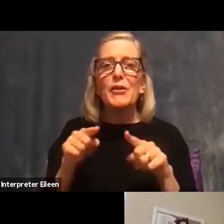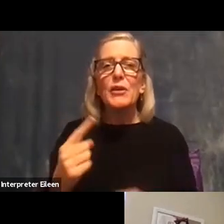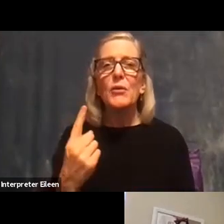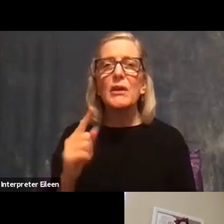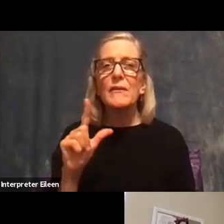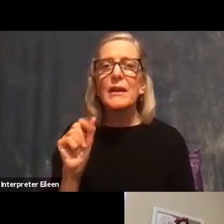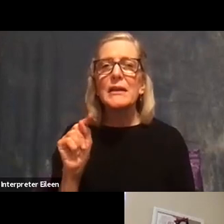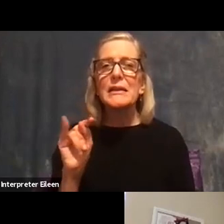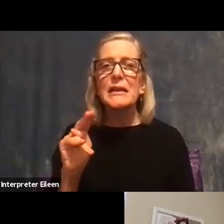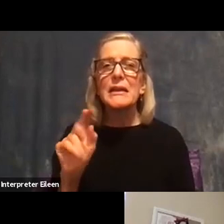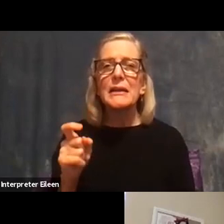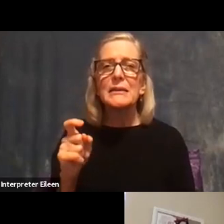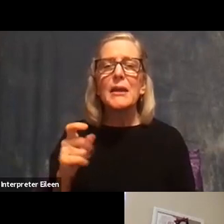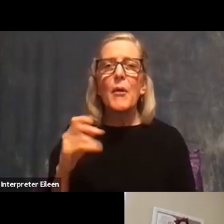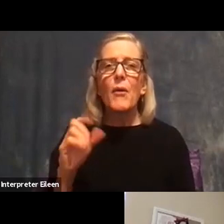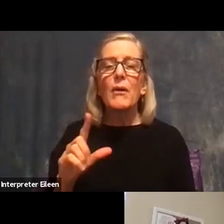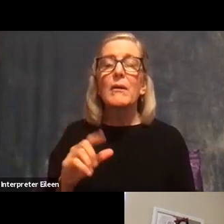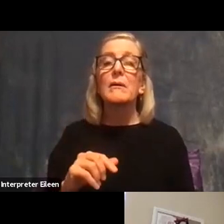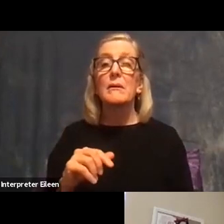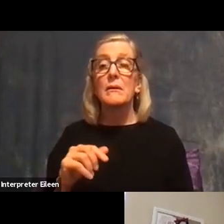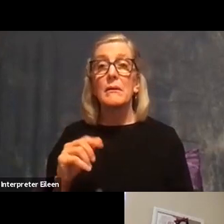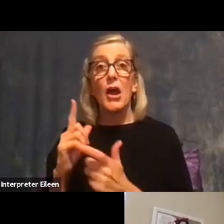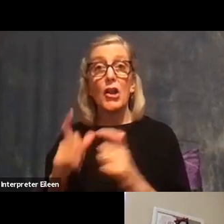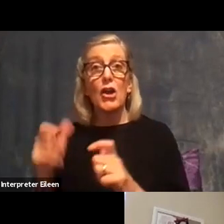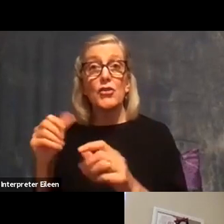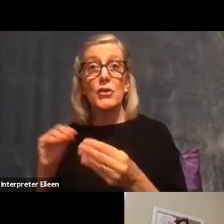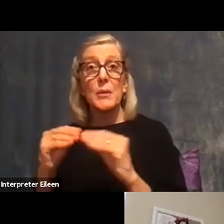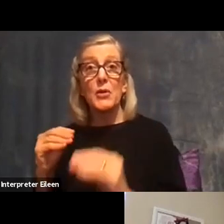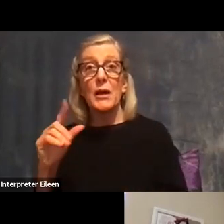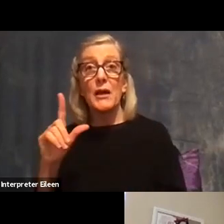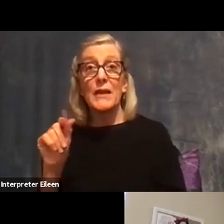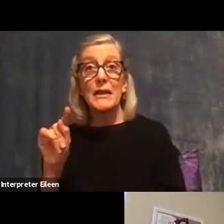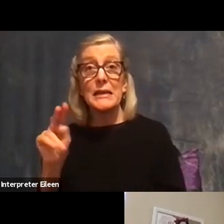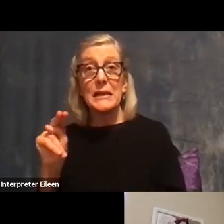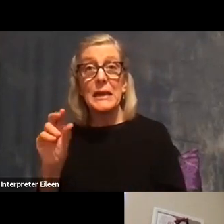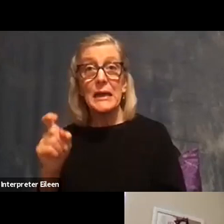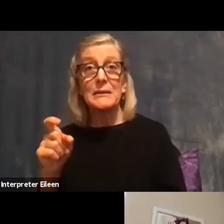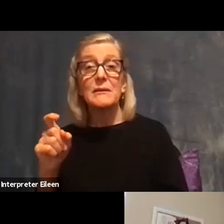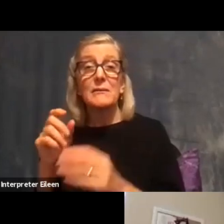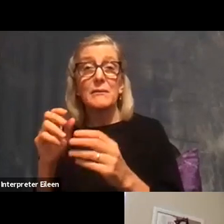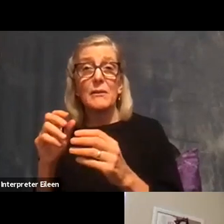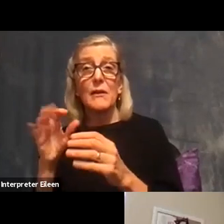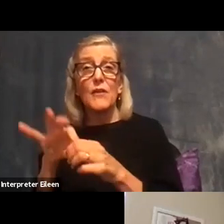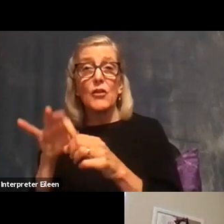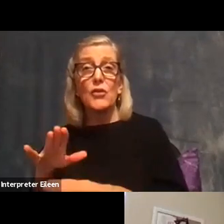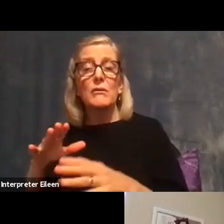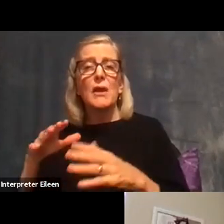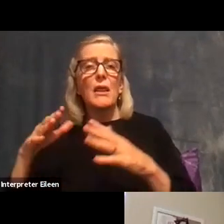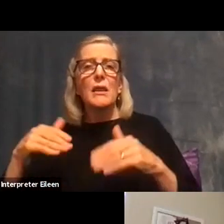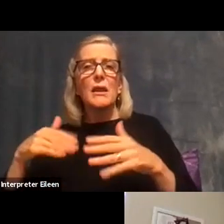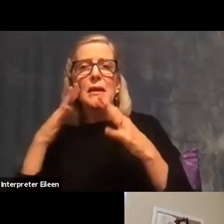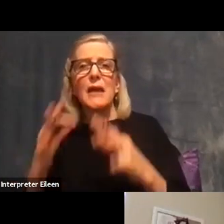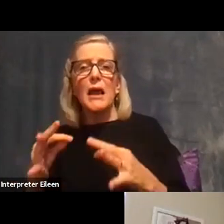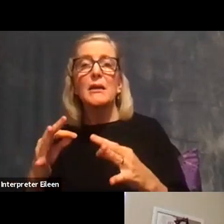there were a larger number of Latino voters who are undecided until more recently. So I think for a lot of people who may be the